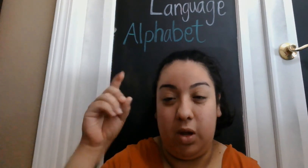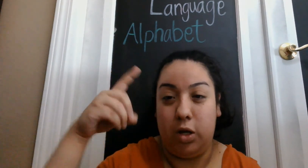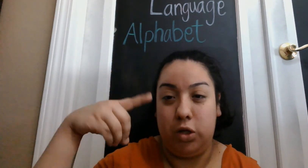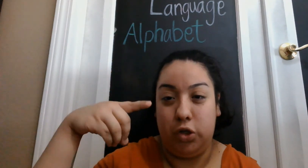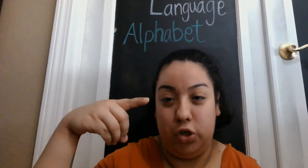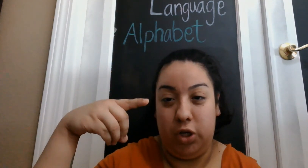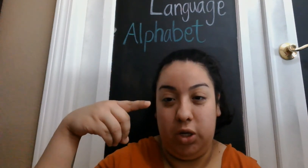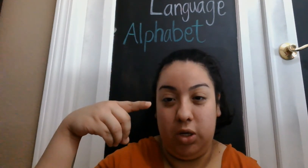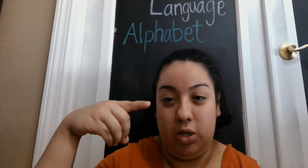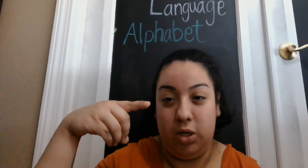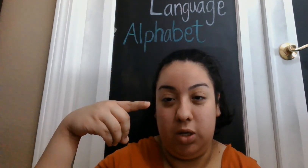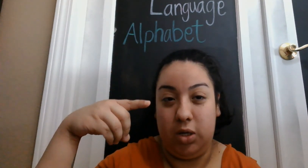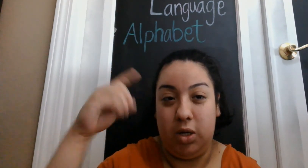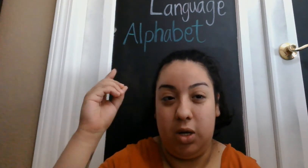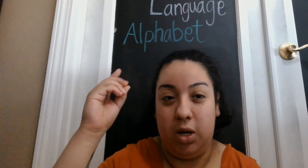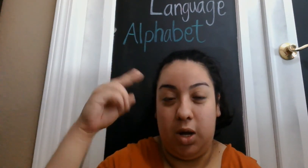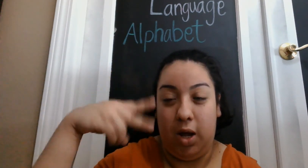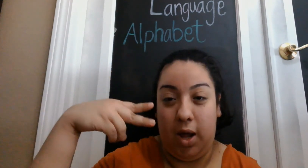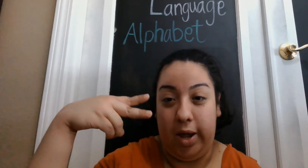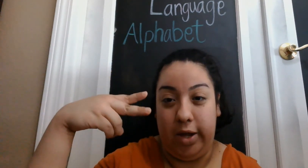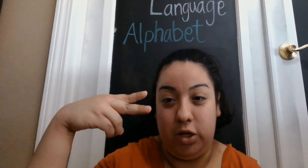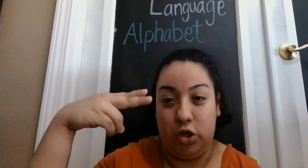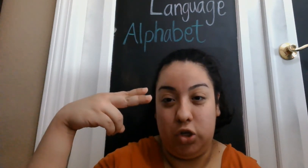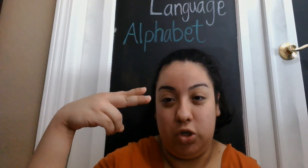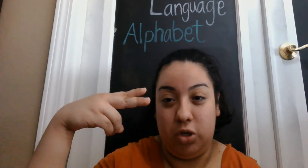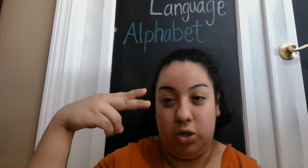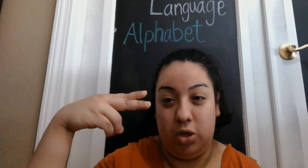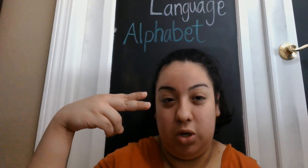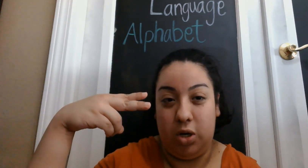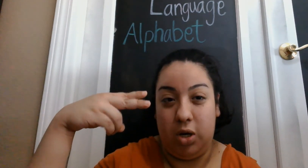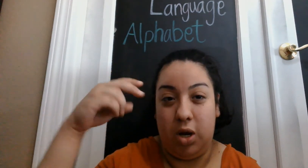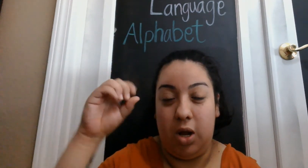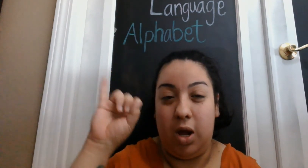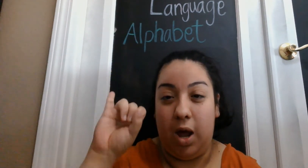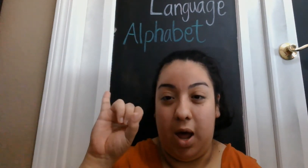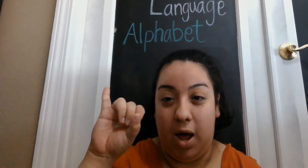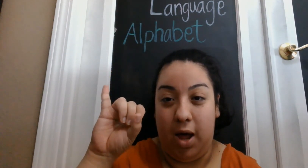G, H, I,